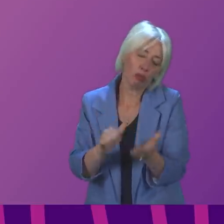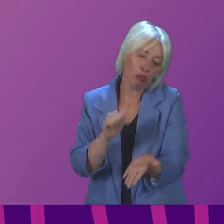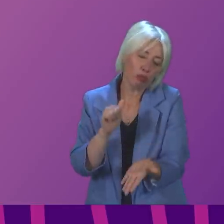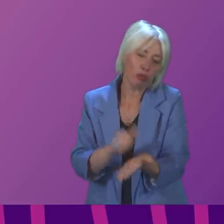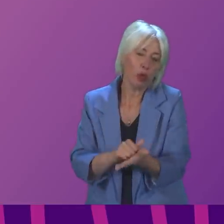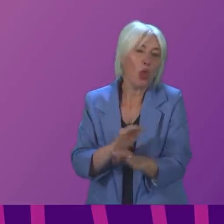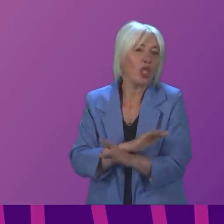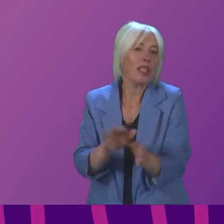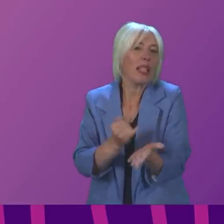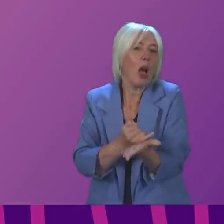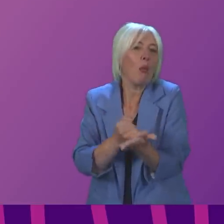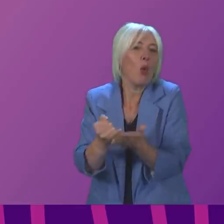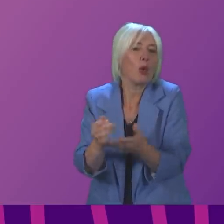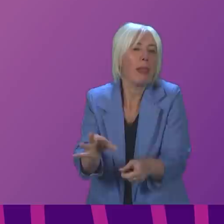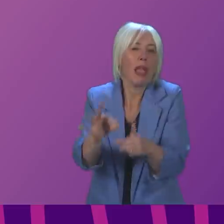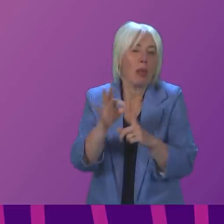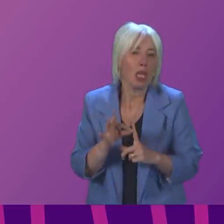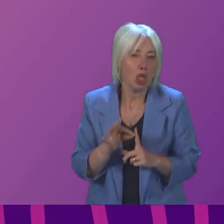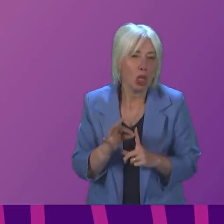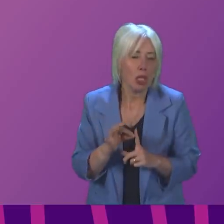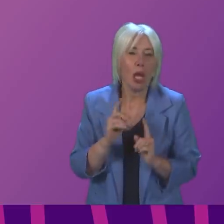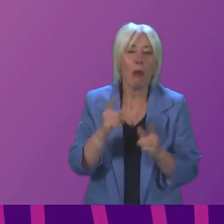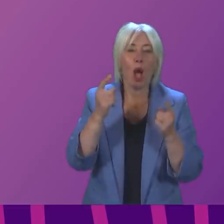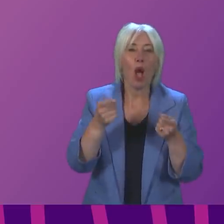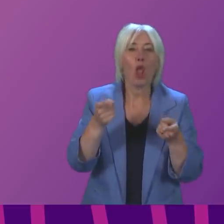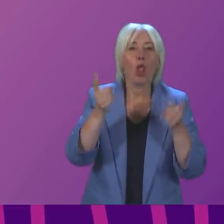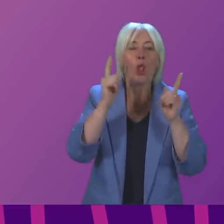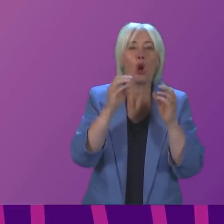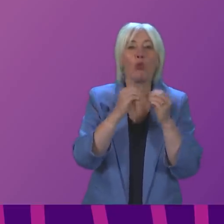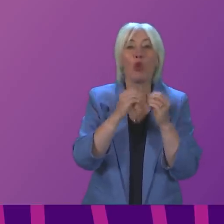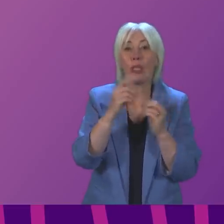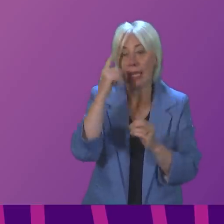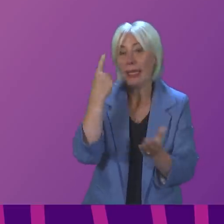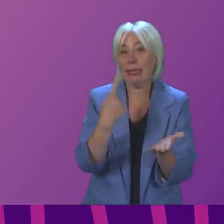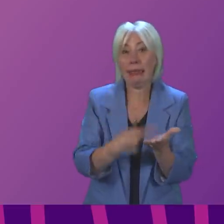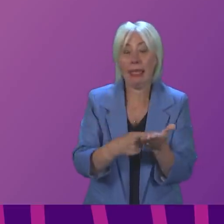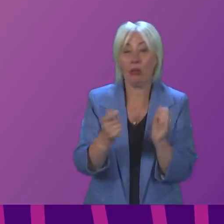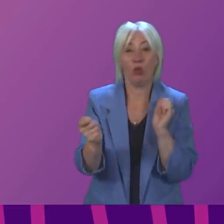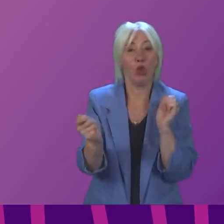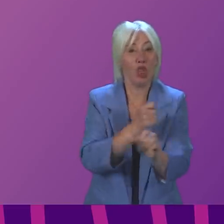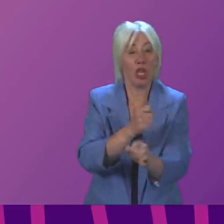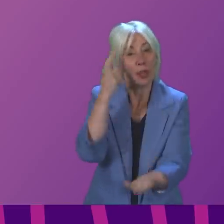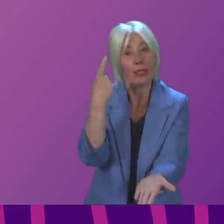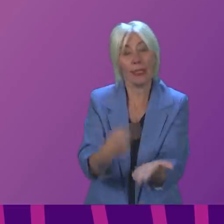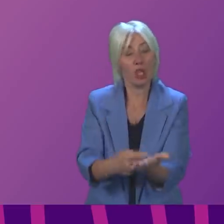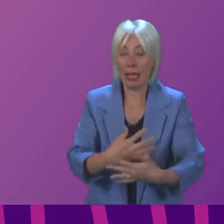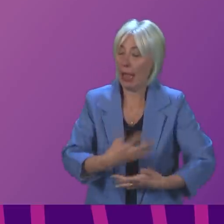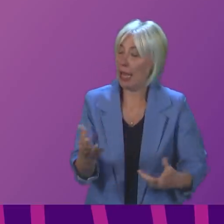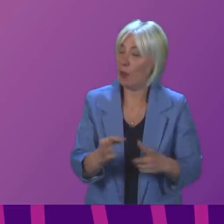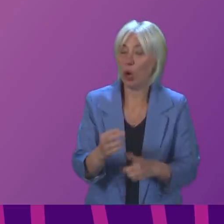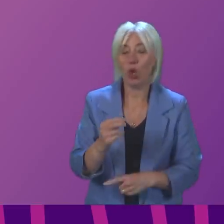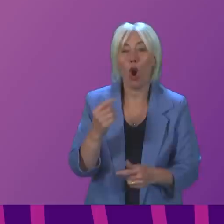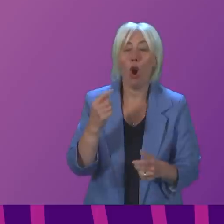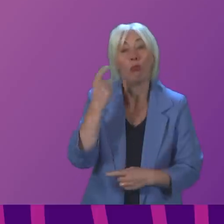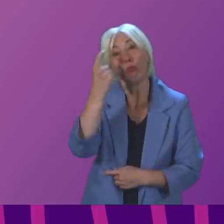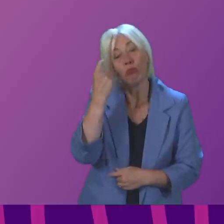those applications. Now, of course, Lord Brodie can decide at any point to overturn that decision or reconsider it. That